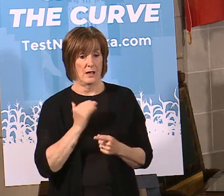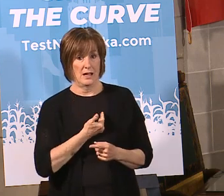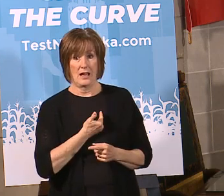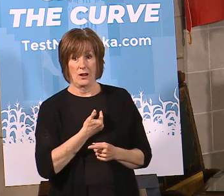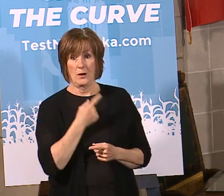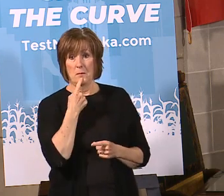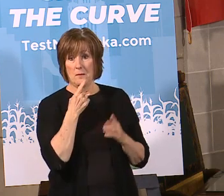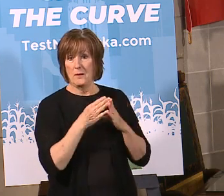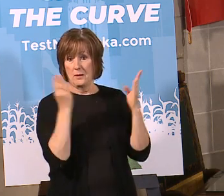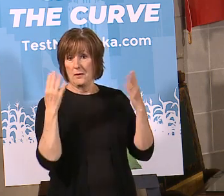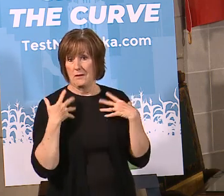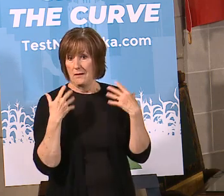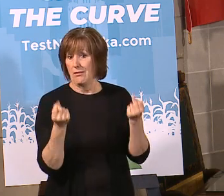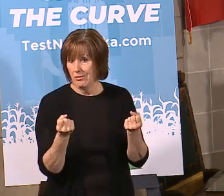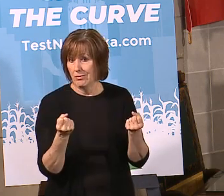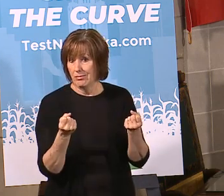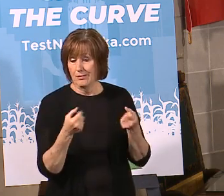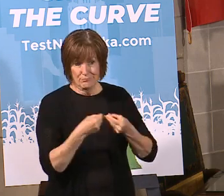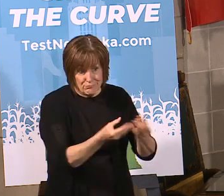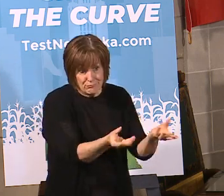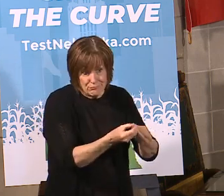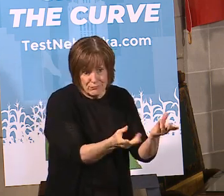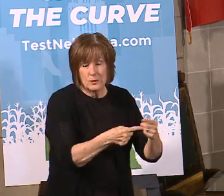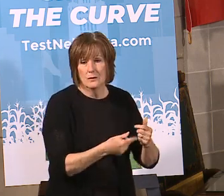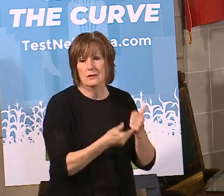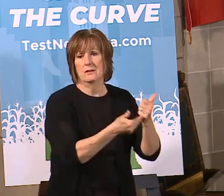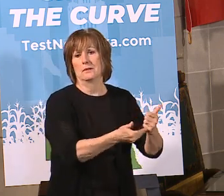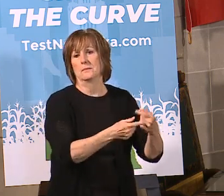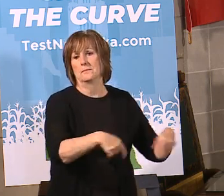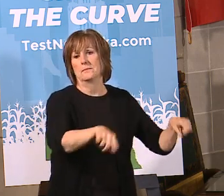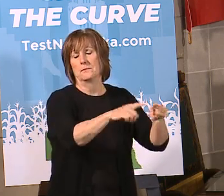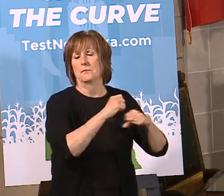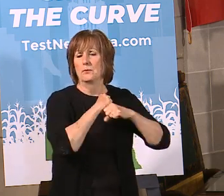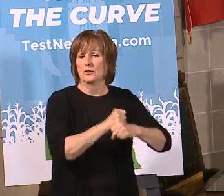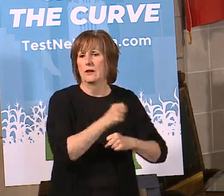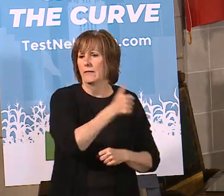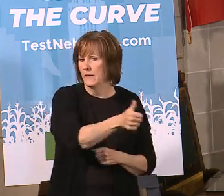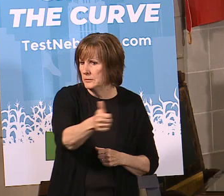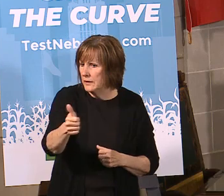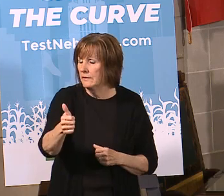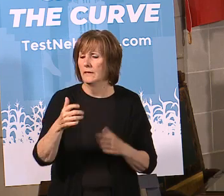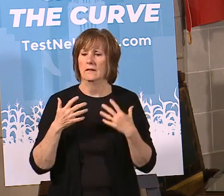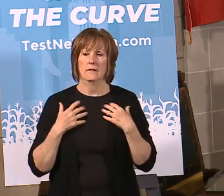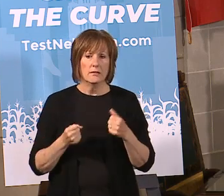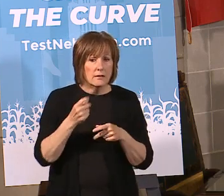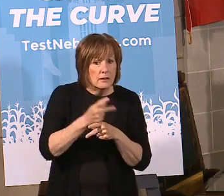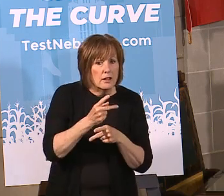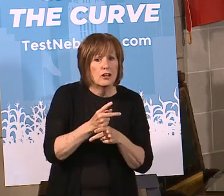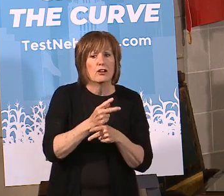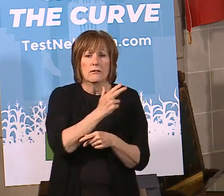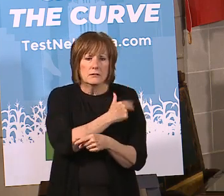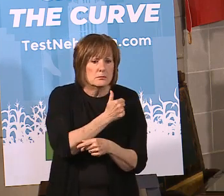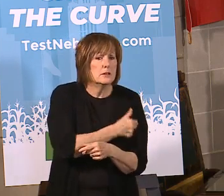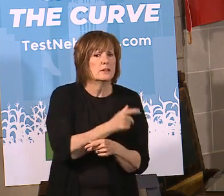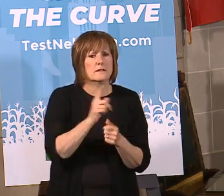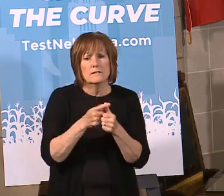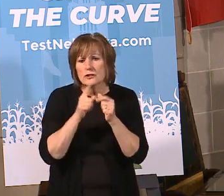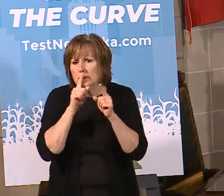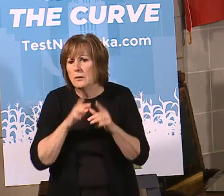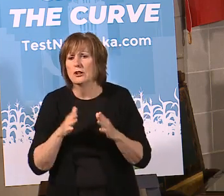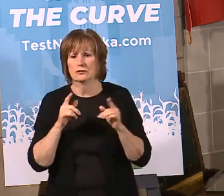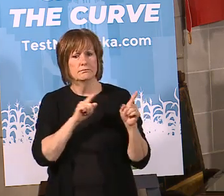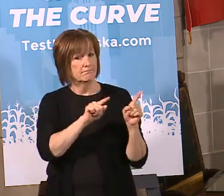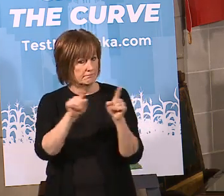districts. Push those out to be able to help folks protect themselves in our healthcare institutions for our first responders and so forth.